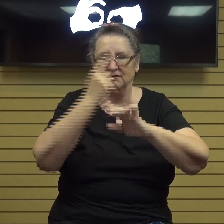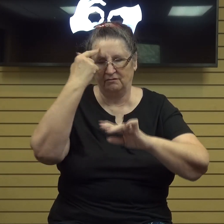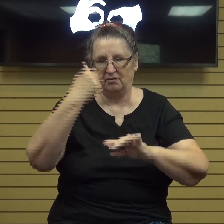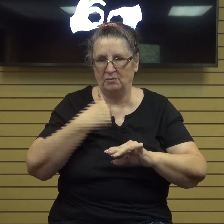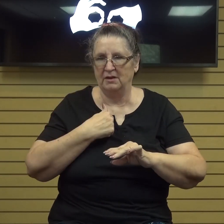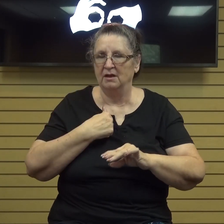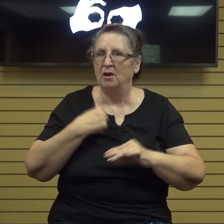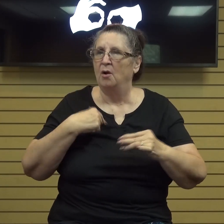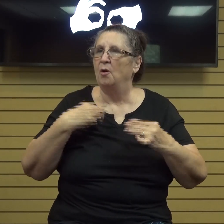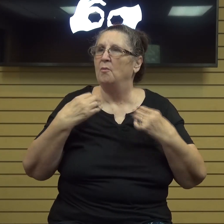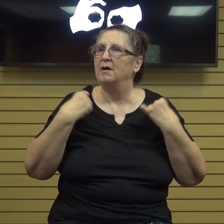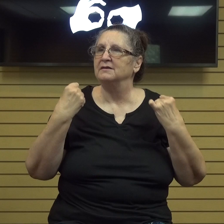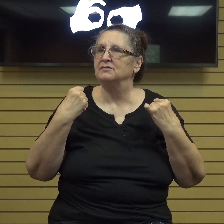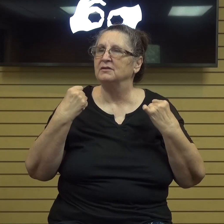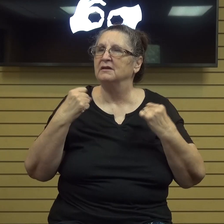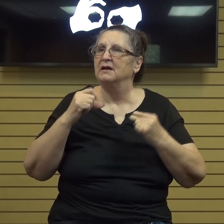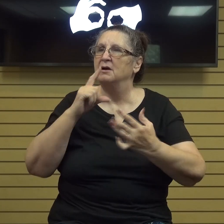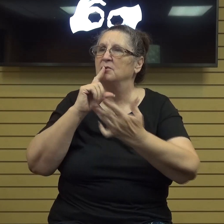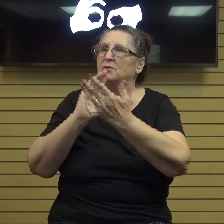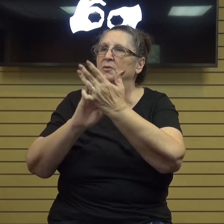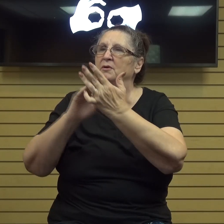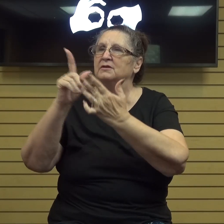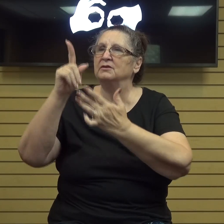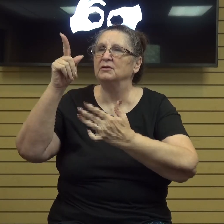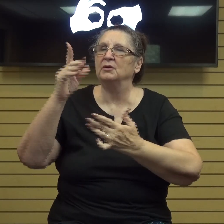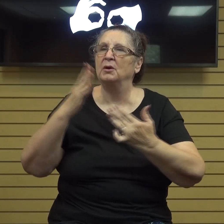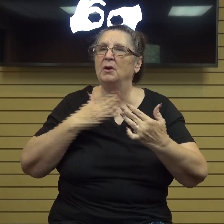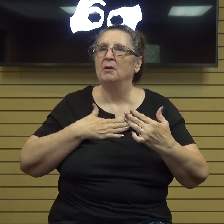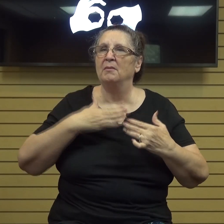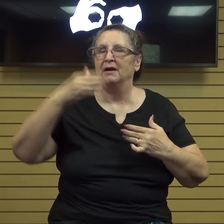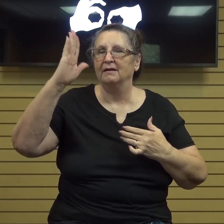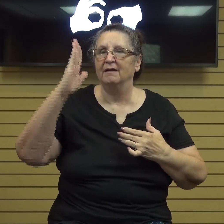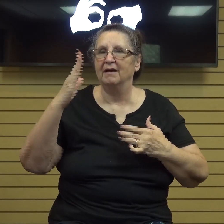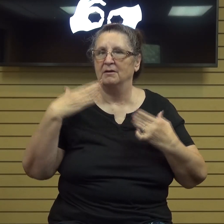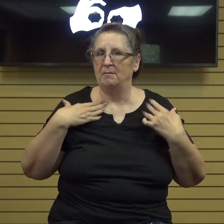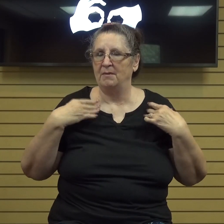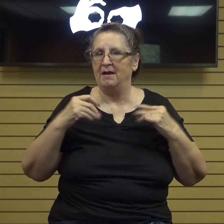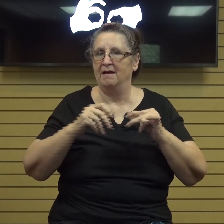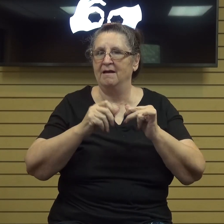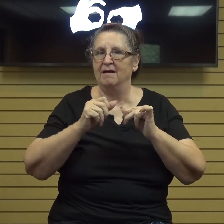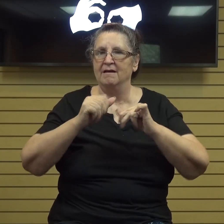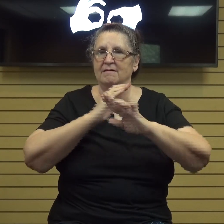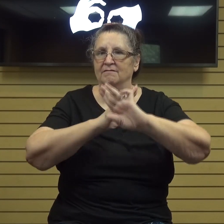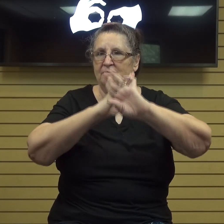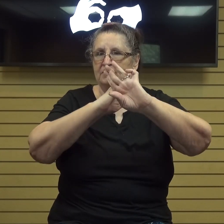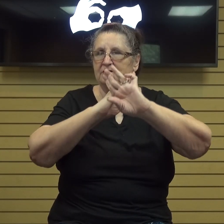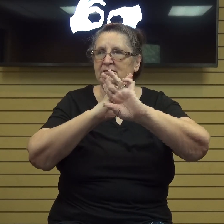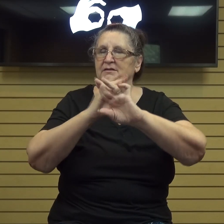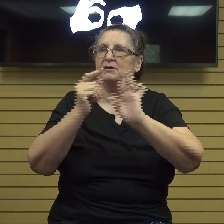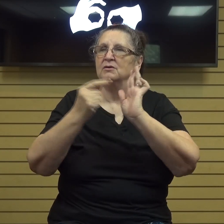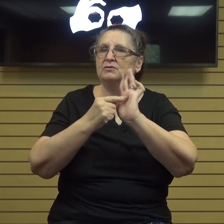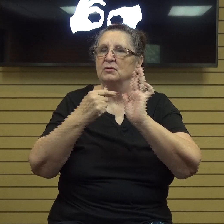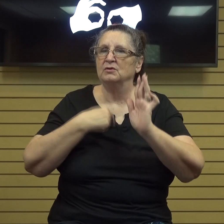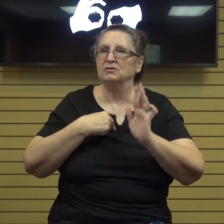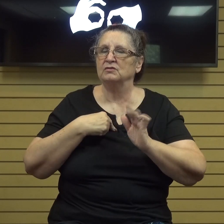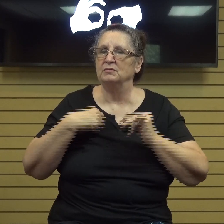you for you oh god are my fortress the god who shows me steadfast love let's pray again